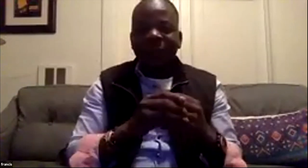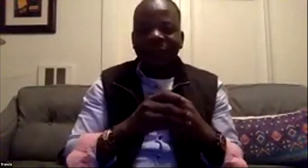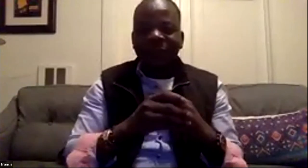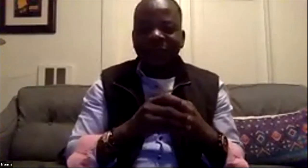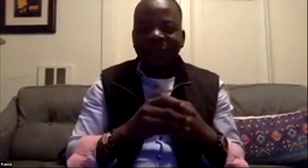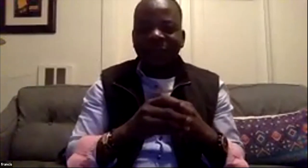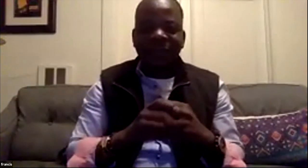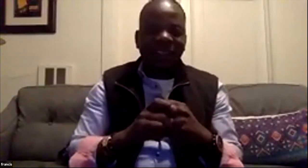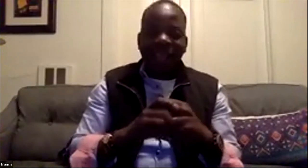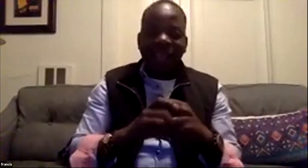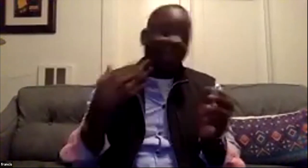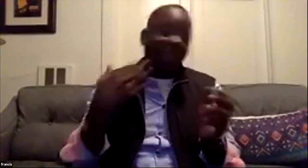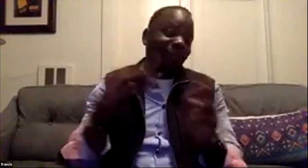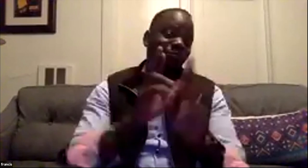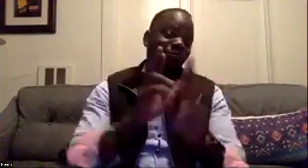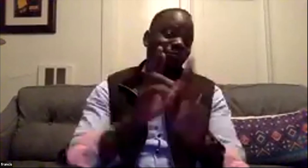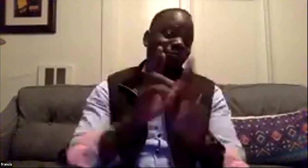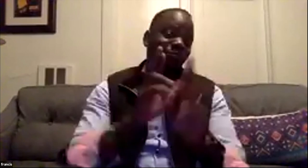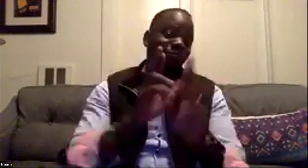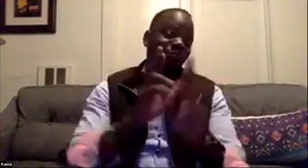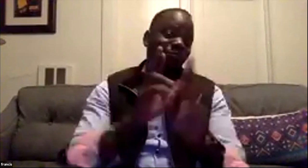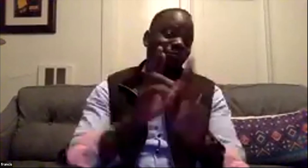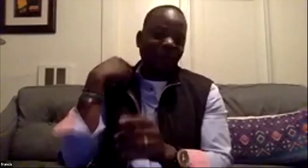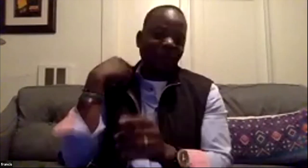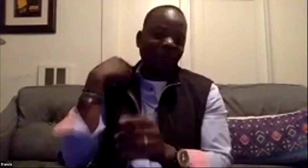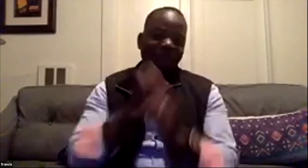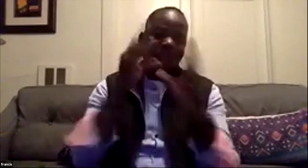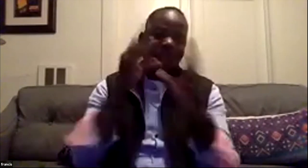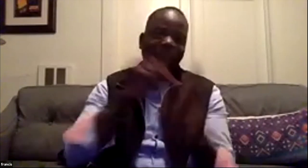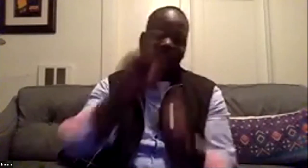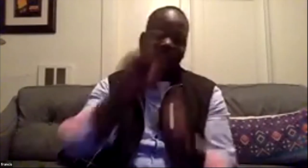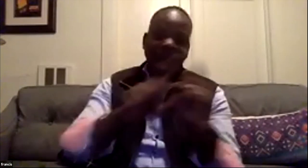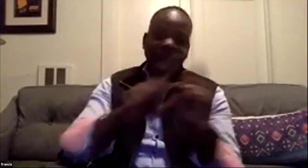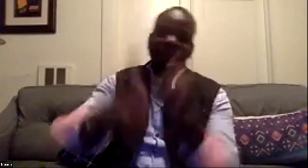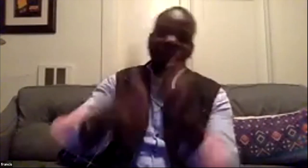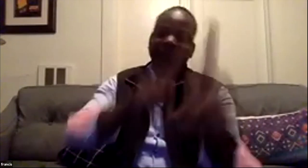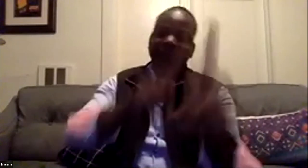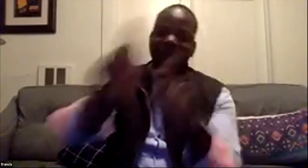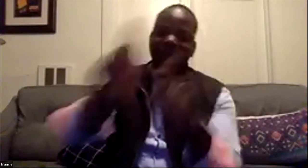learning from you as like a mentor so i look forward